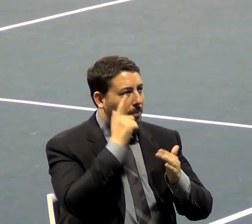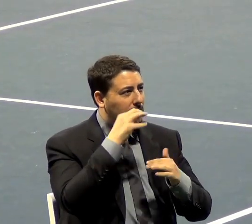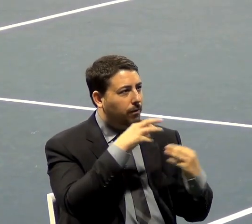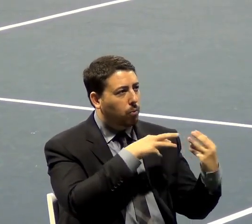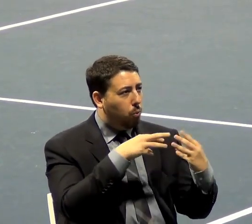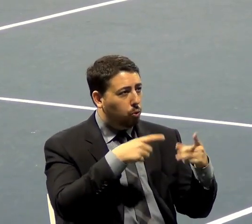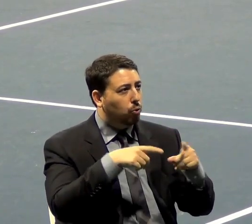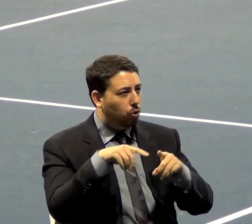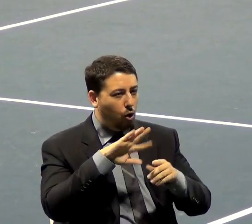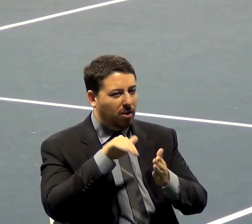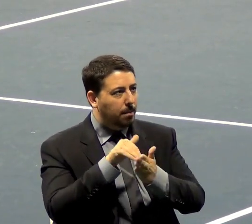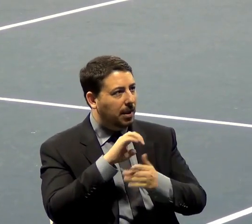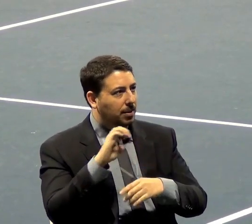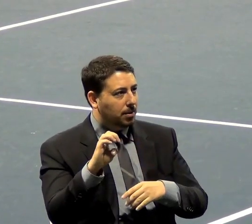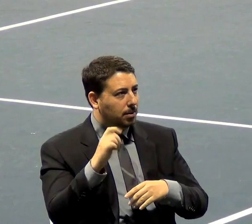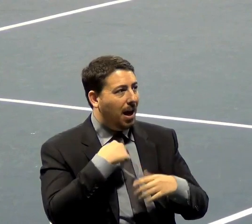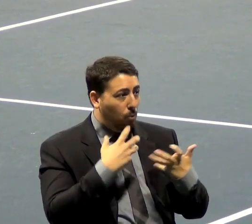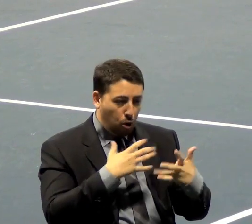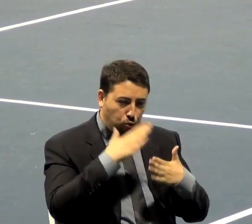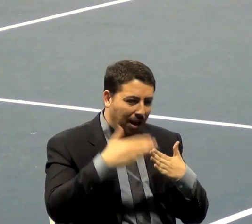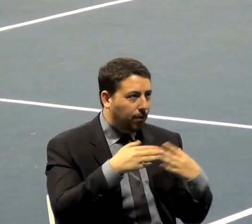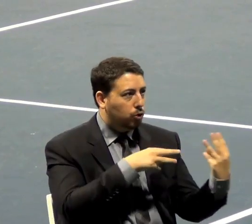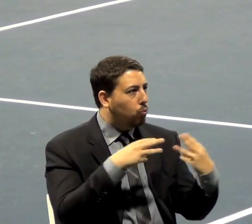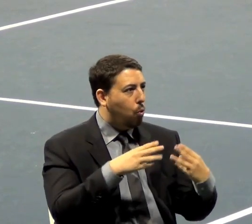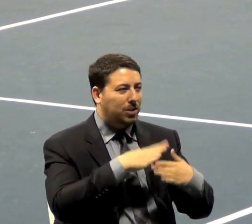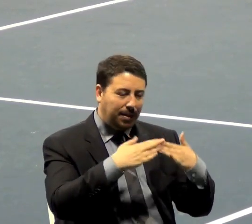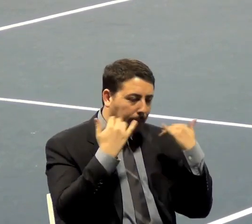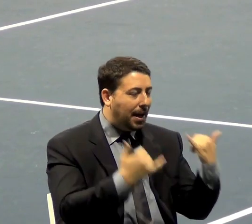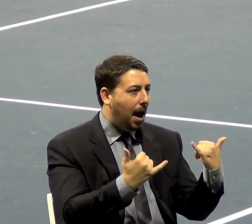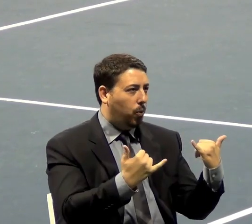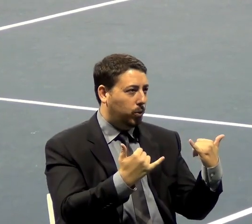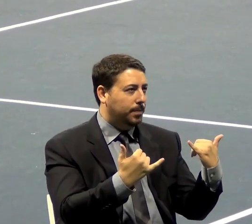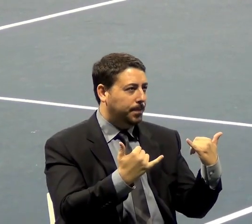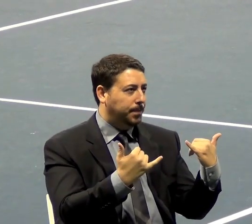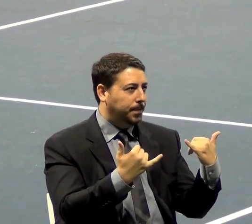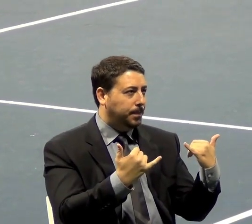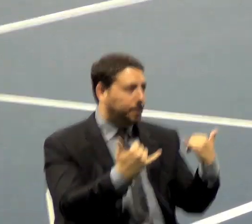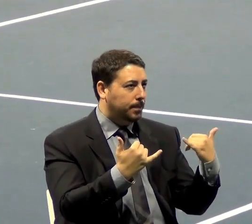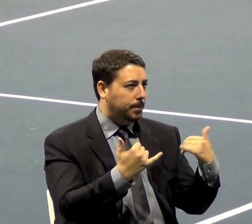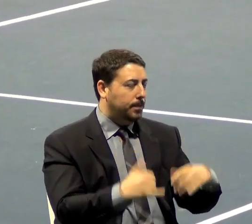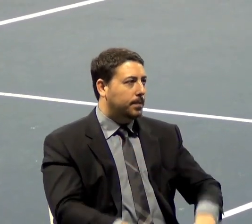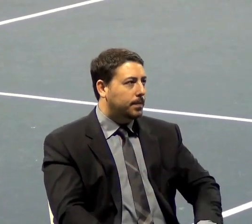I want to end those wars. End them quickly. We just marched in. This is our tone. Do it.